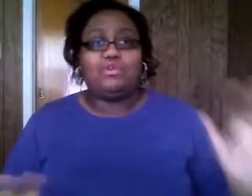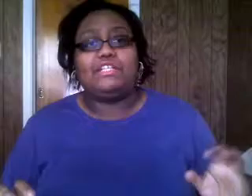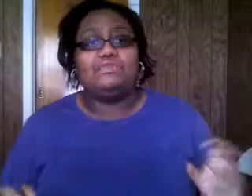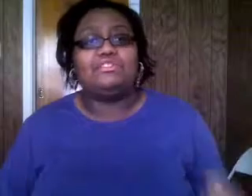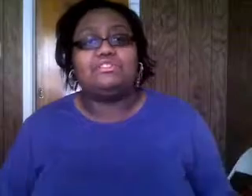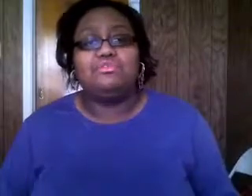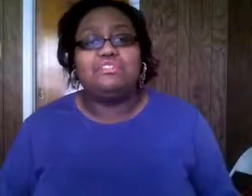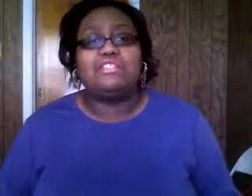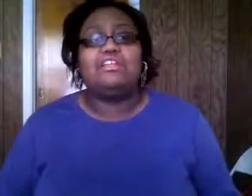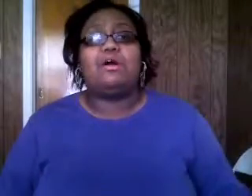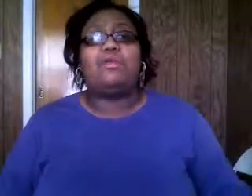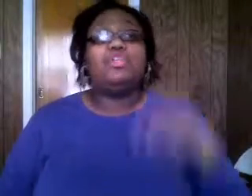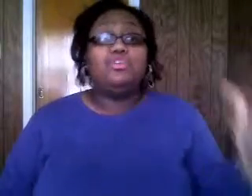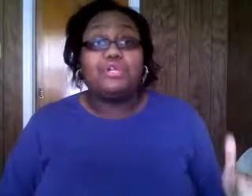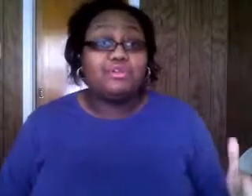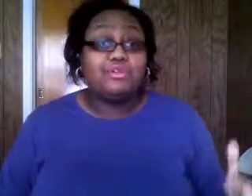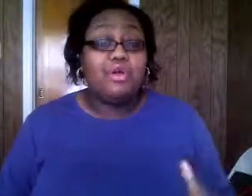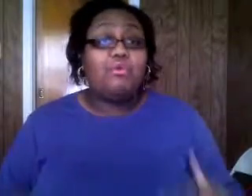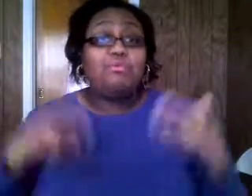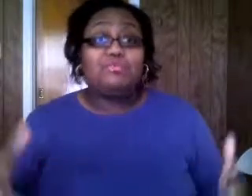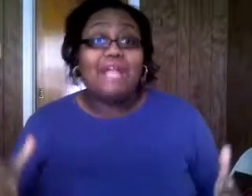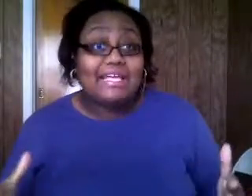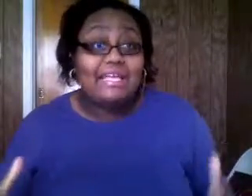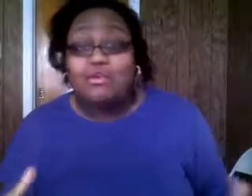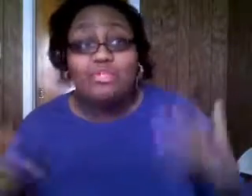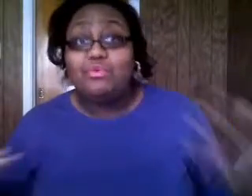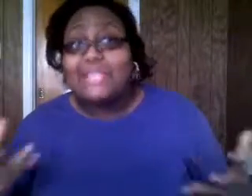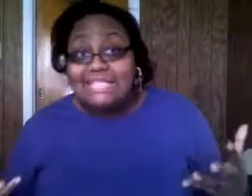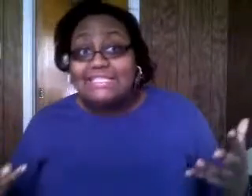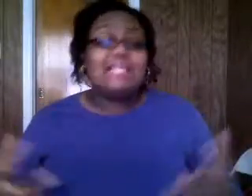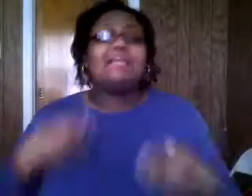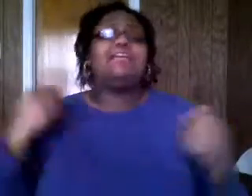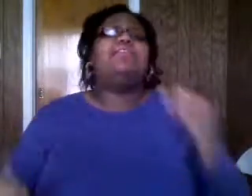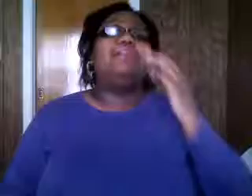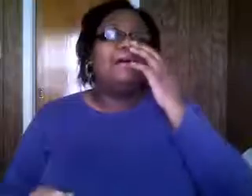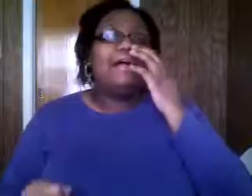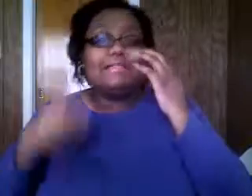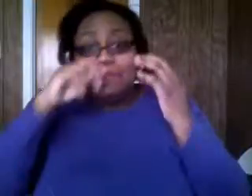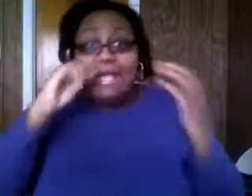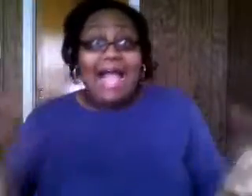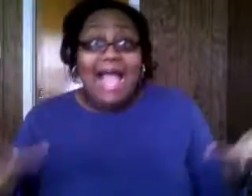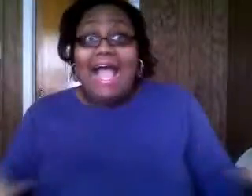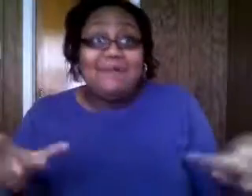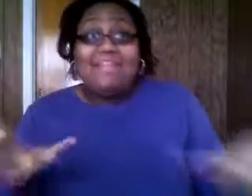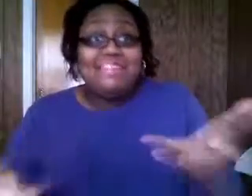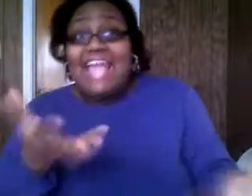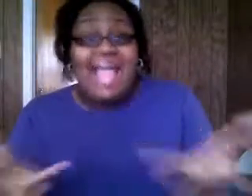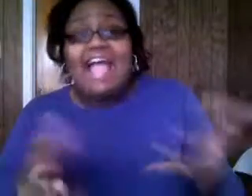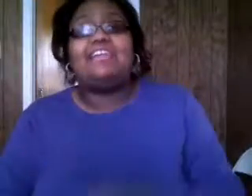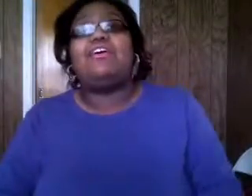christ wants us to do it's all about what do you want to do what would you like what do you want to get you know and so you're like i want everything i you know